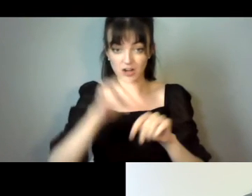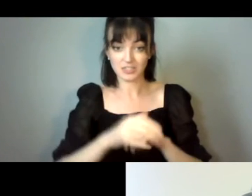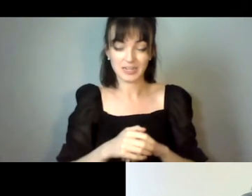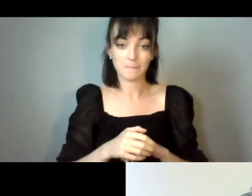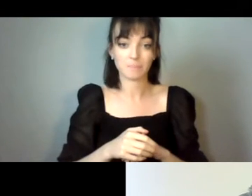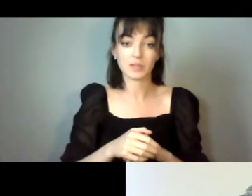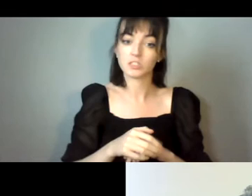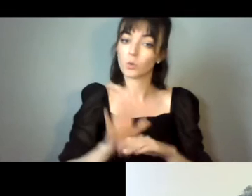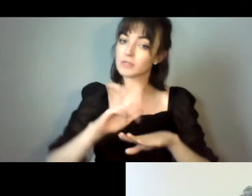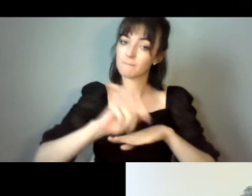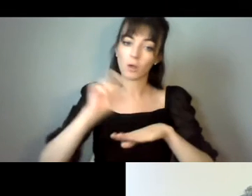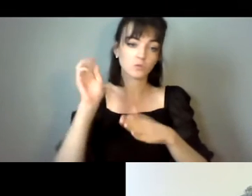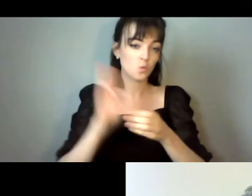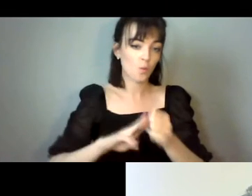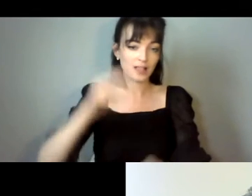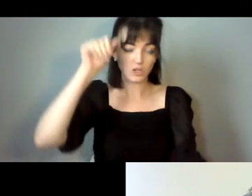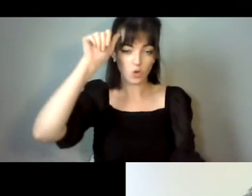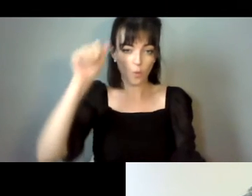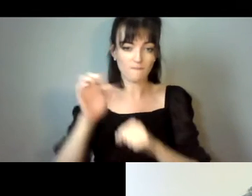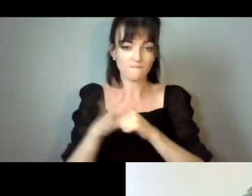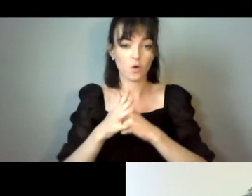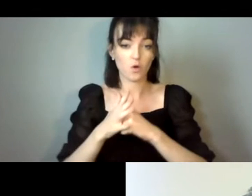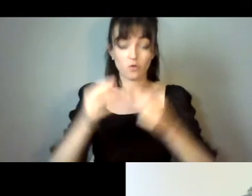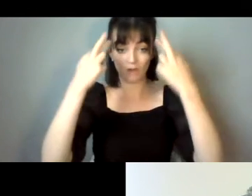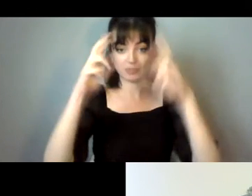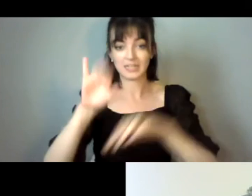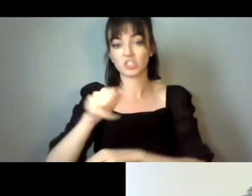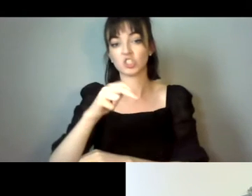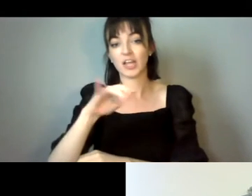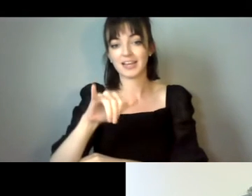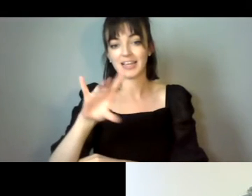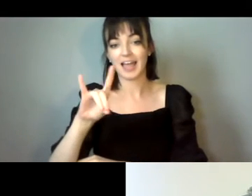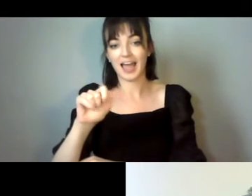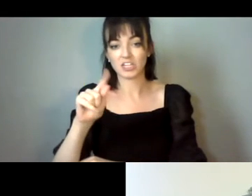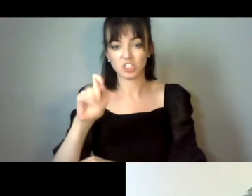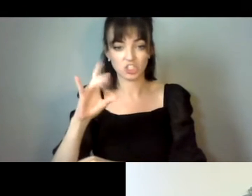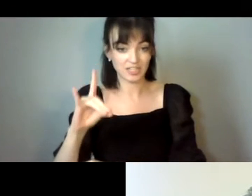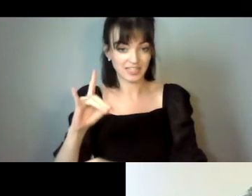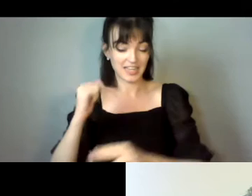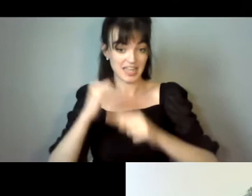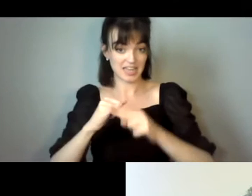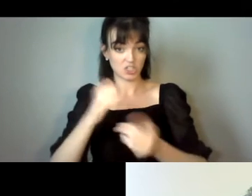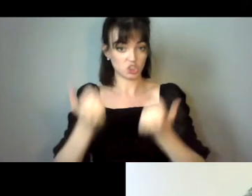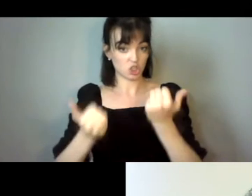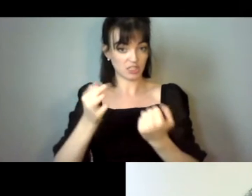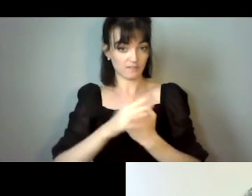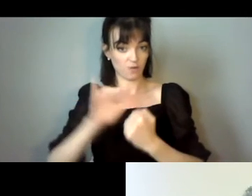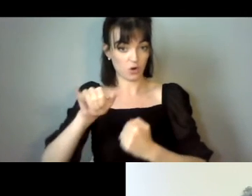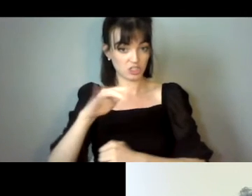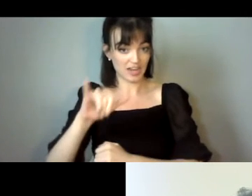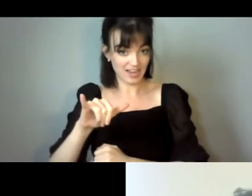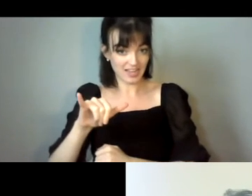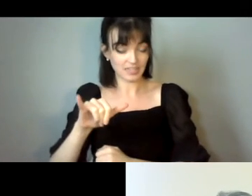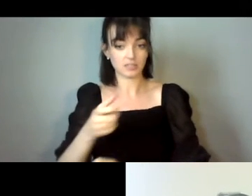representing Jenny Hatch in the Justice for Jenny case in the US, which was the first trial to hold that a person has the right to use